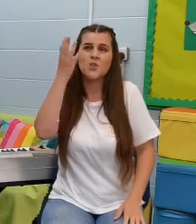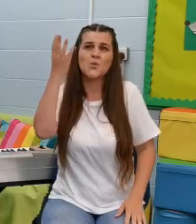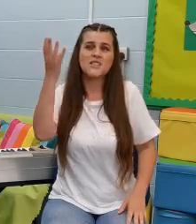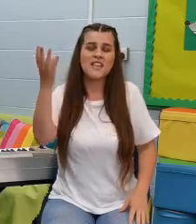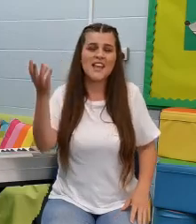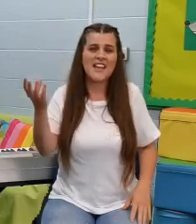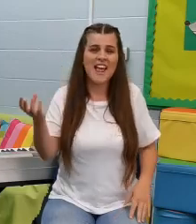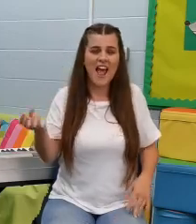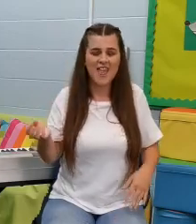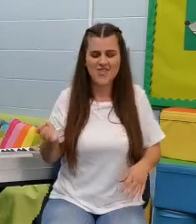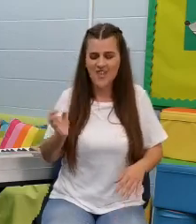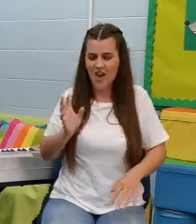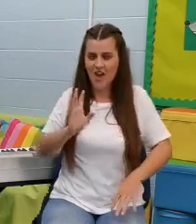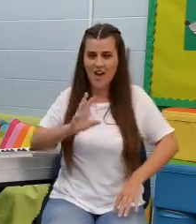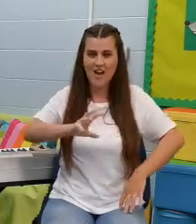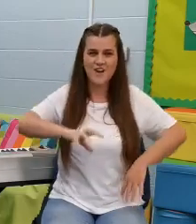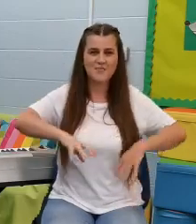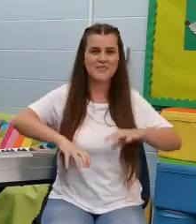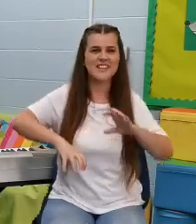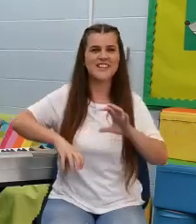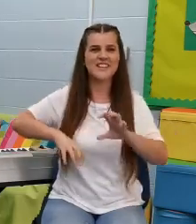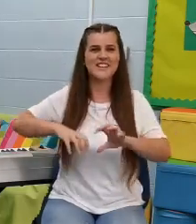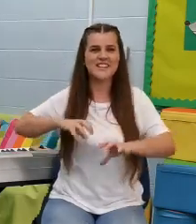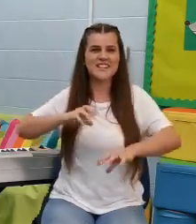and the beast